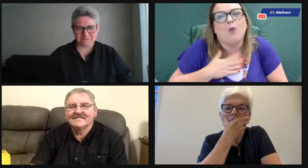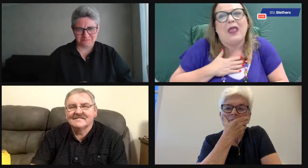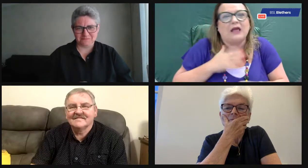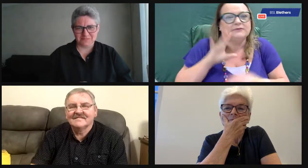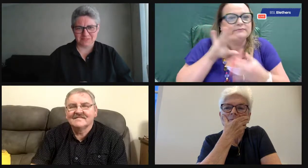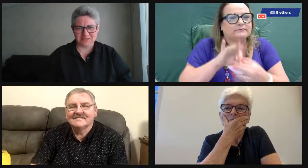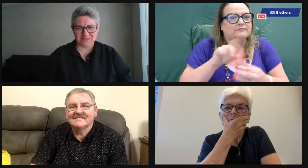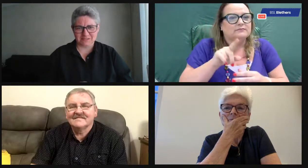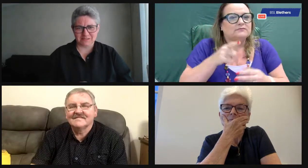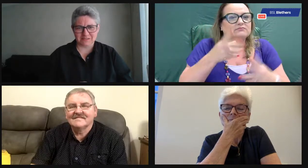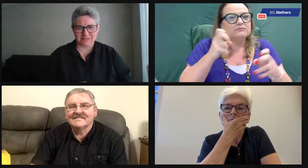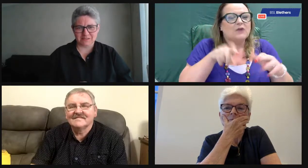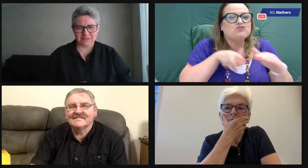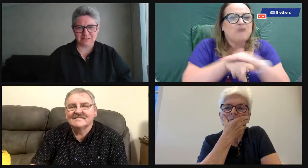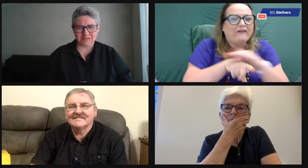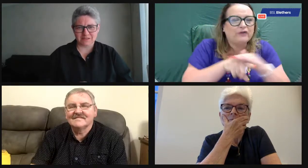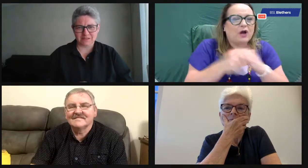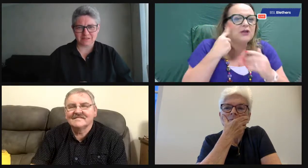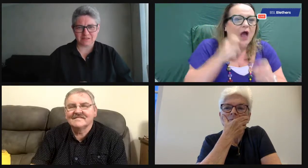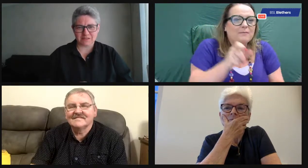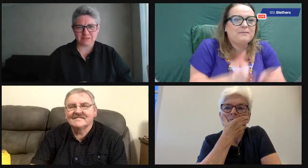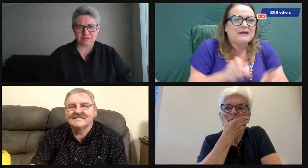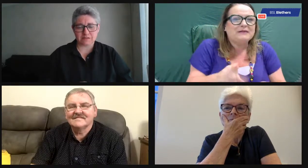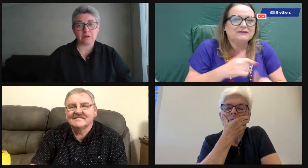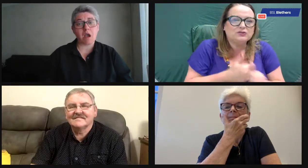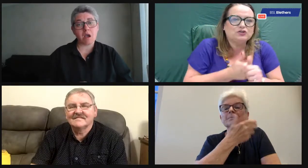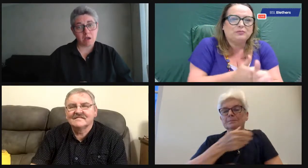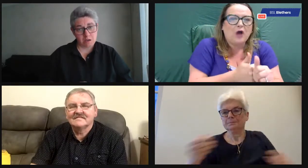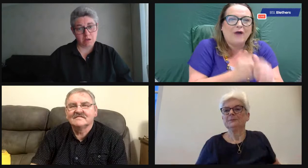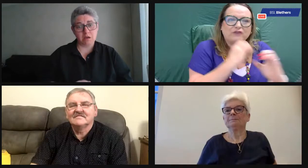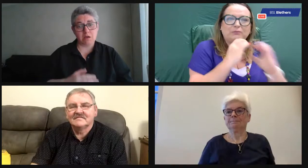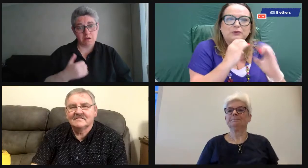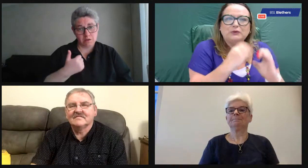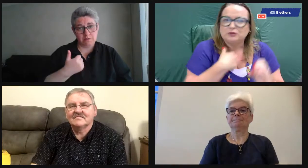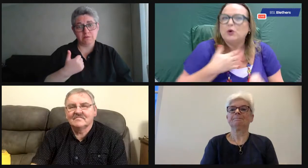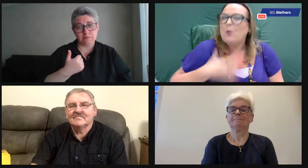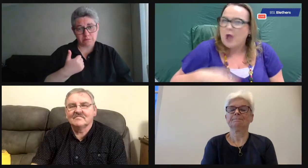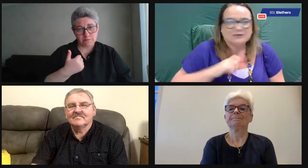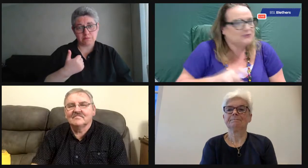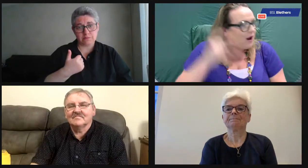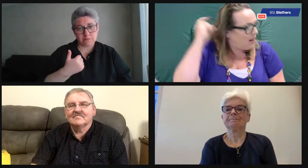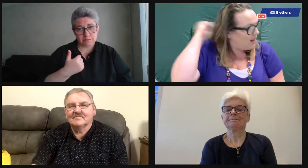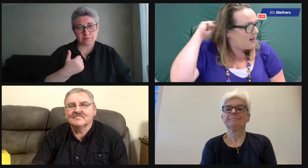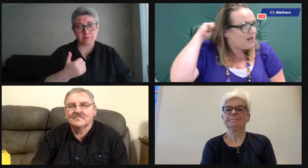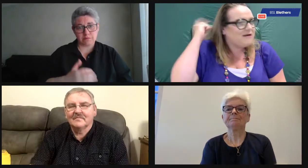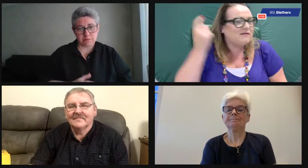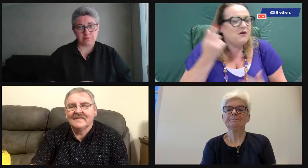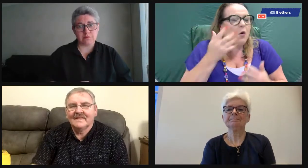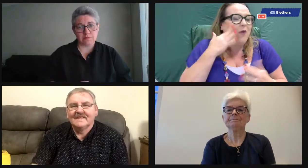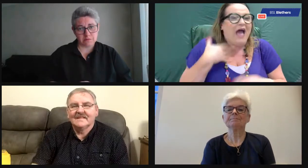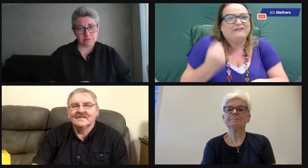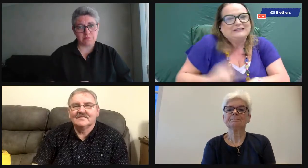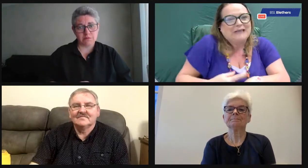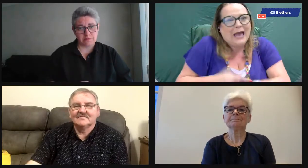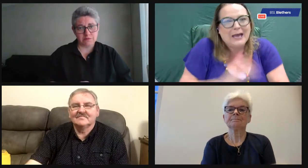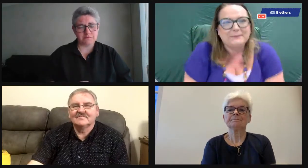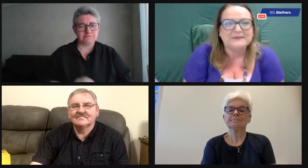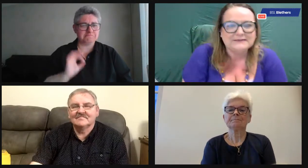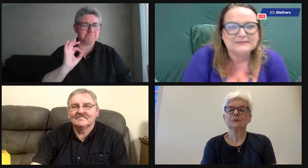I'm just drowning with everything at the moment. But I definitely want to do something in the future. I really want, in the back of my head, I want to do